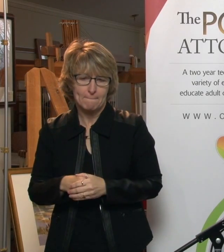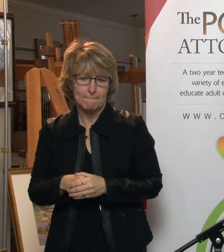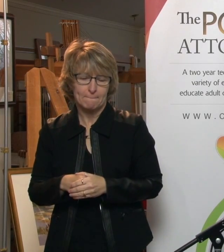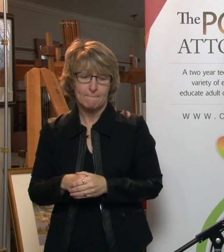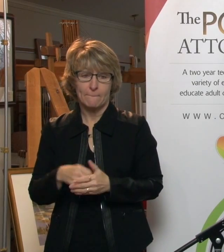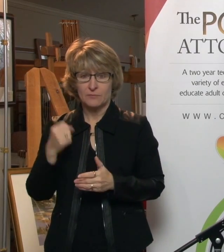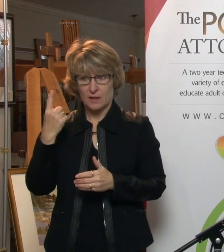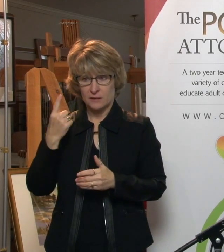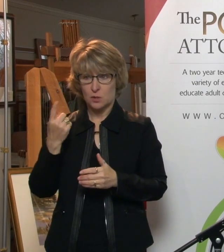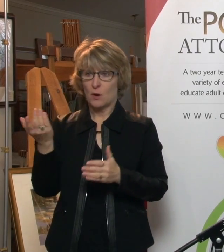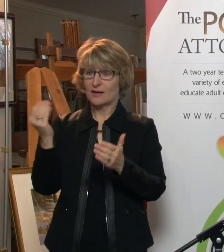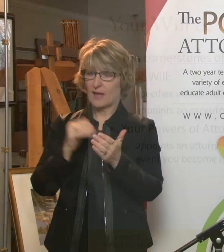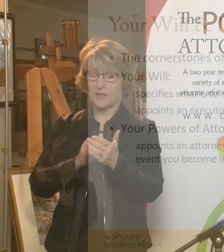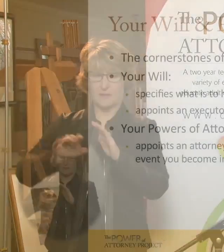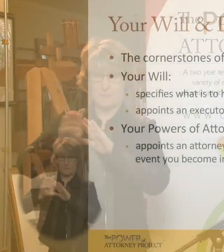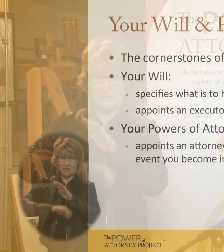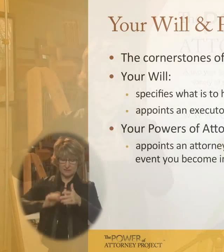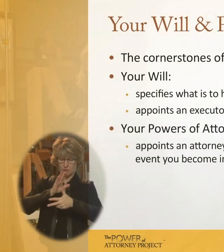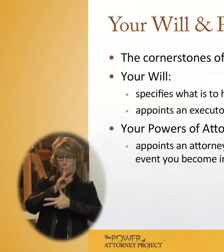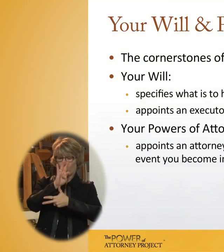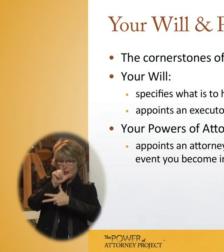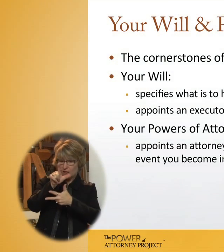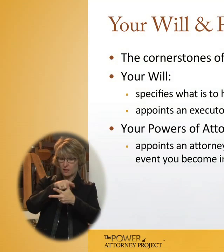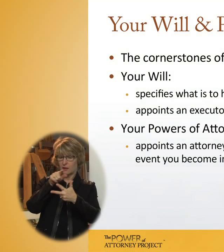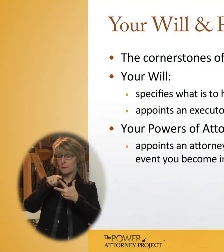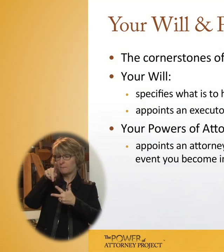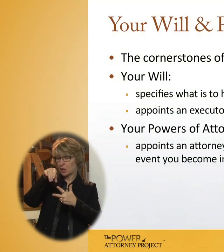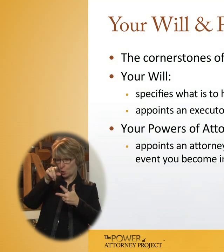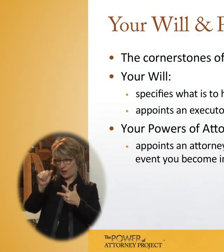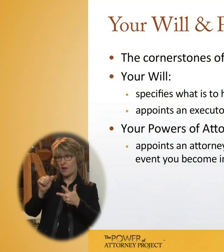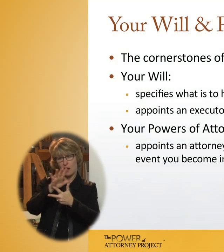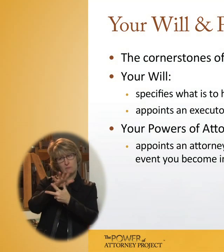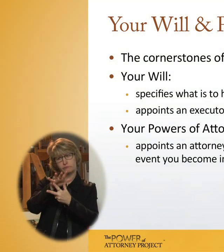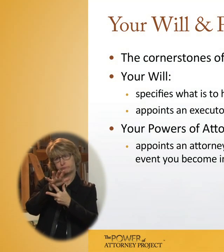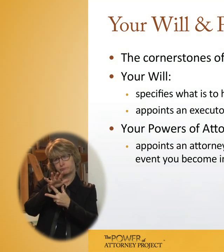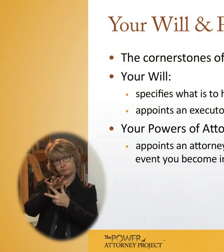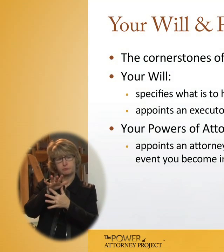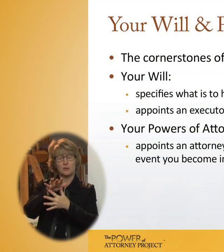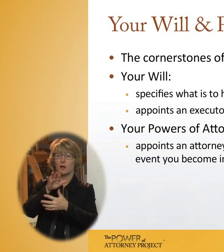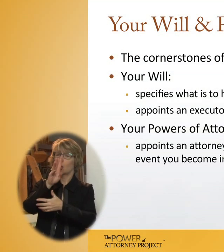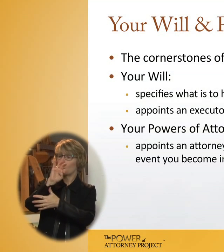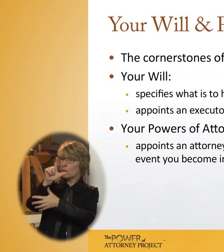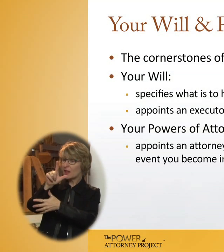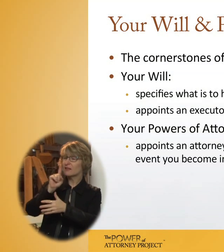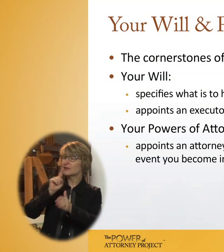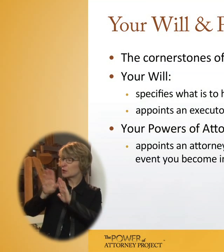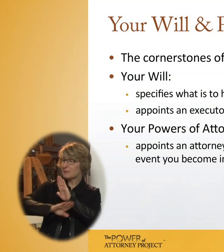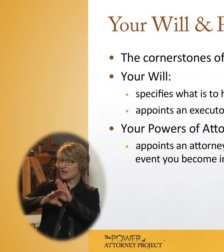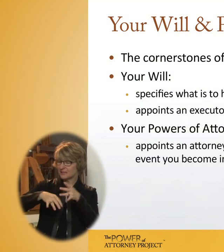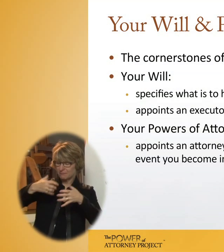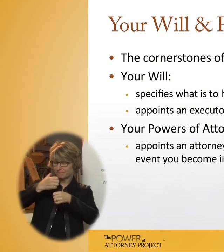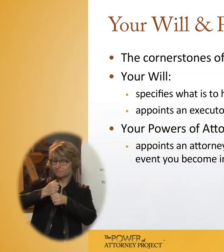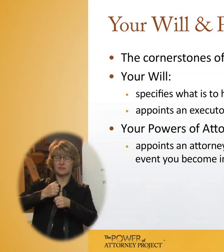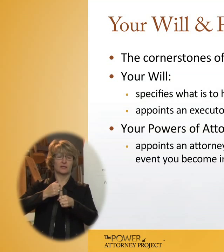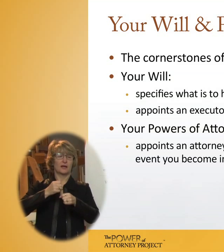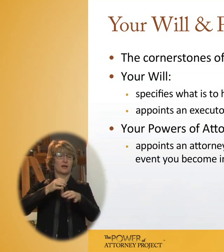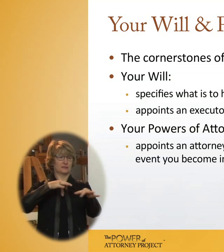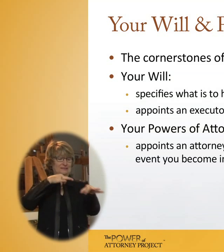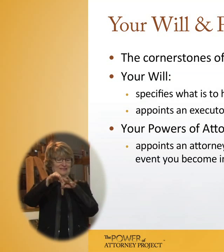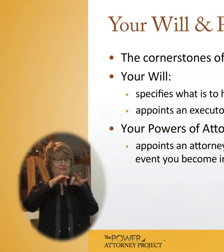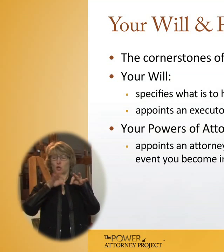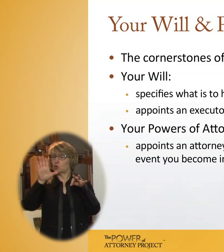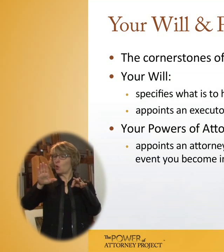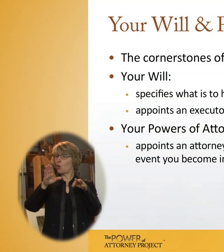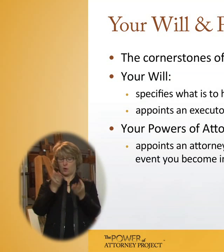So again, the cornerstones of your plan, your will, your power of attorney. So again, very basic. Your will specifies what you want to have happen to your